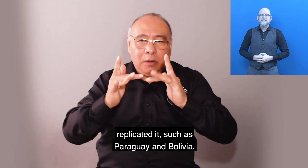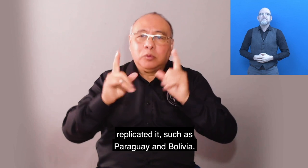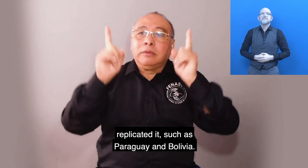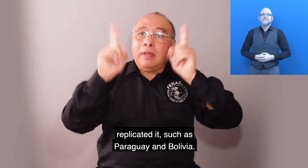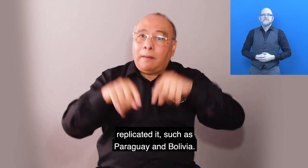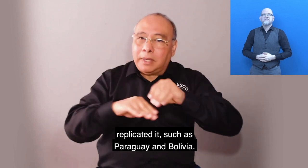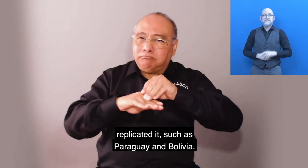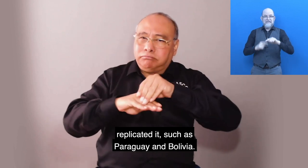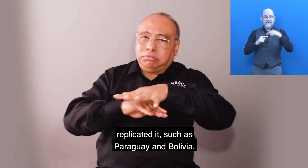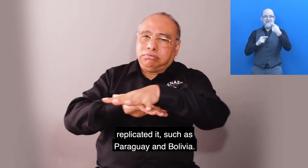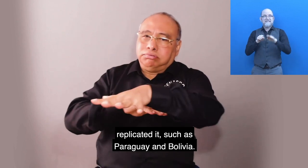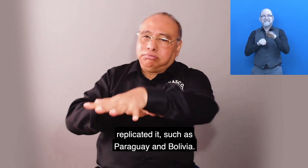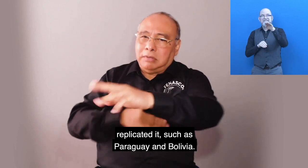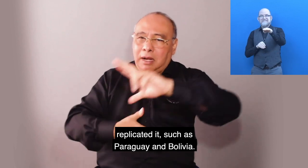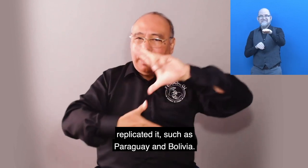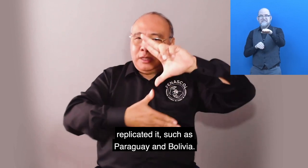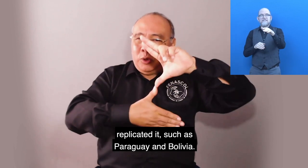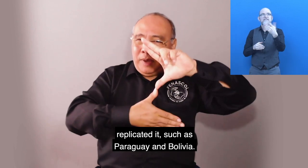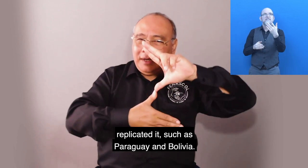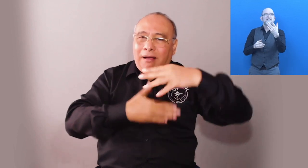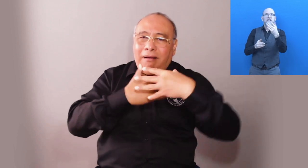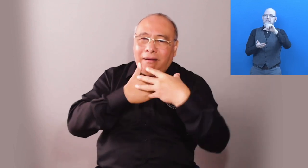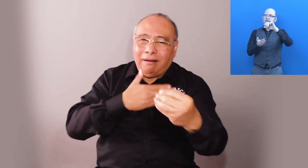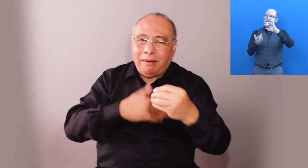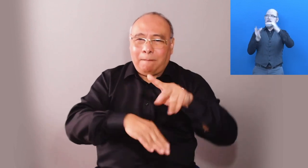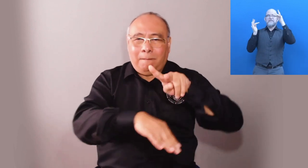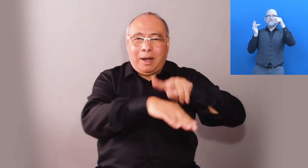have replicated it such as Paraguay and Bolivia.